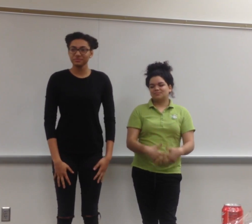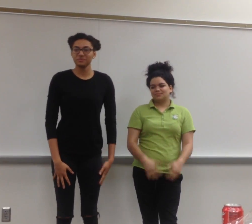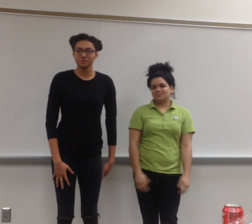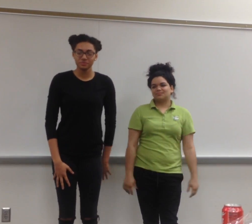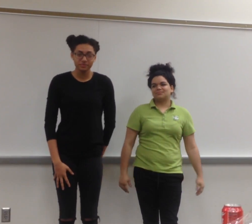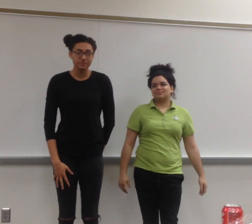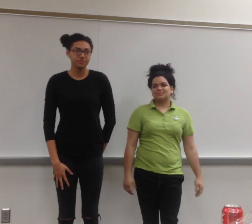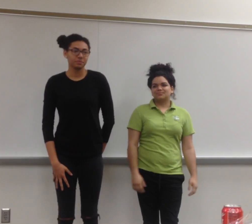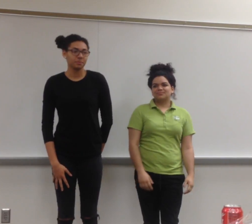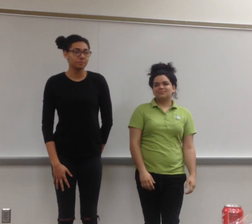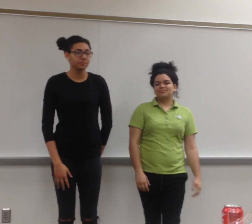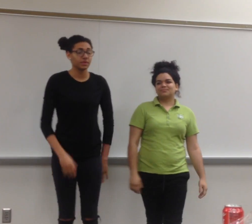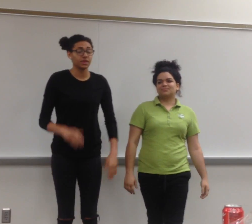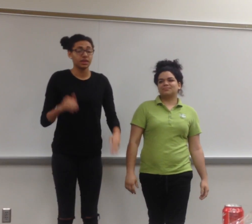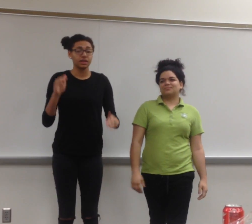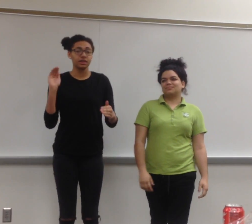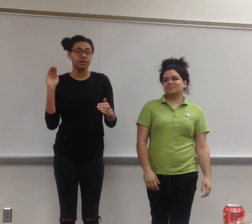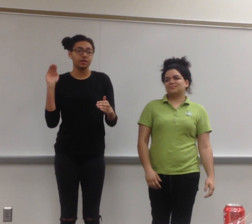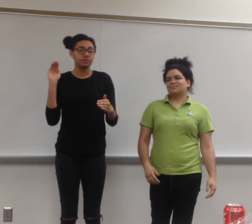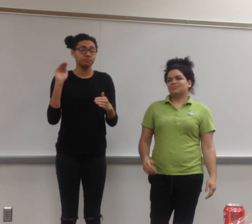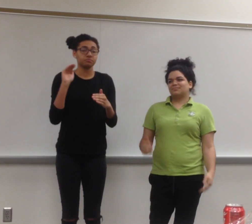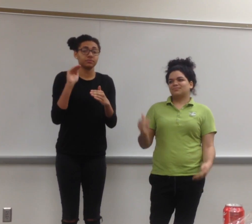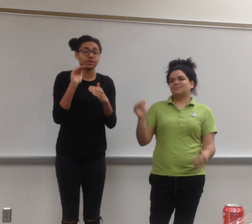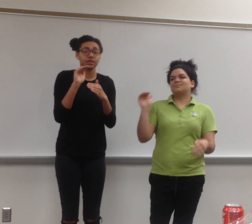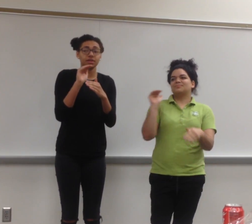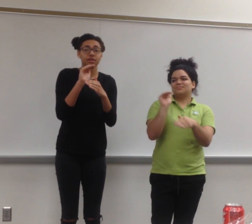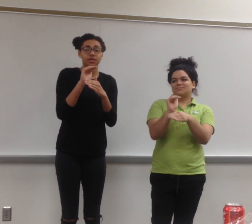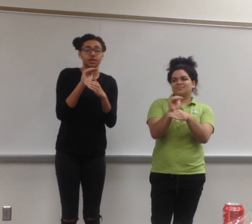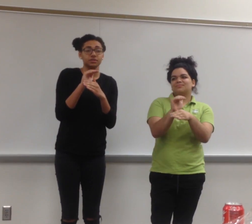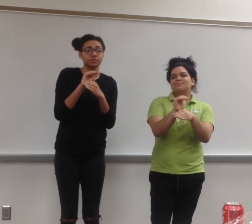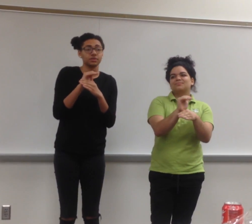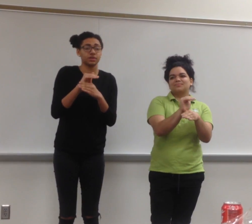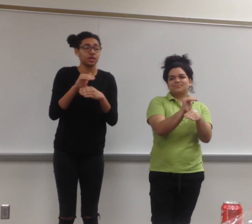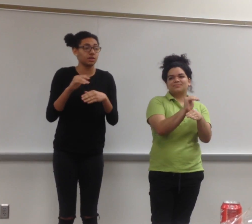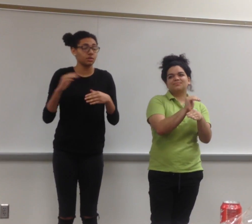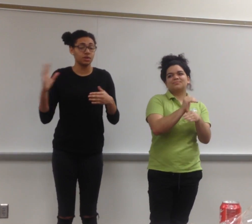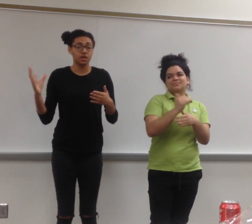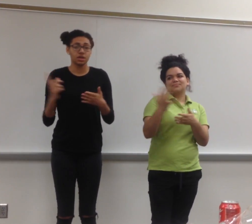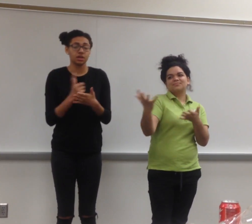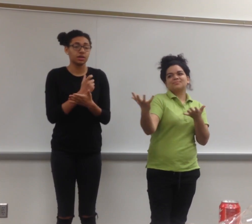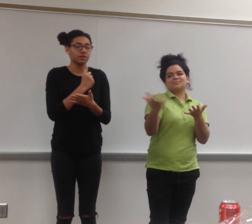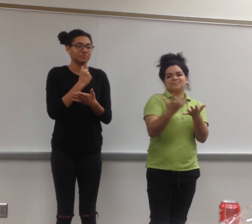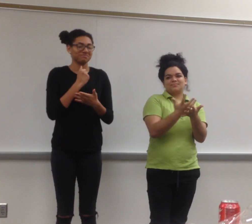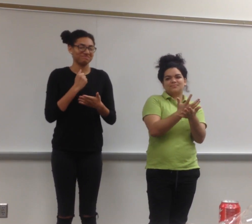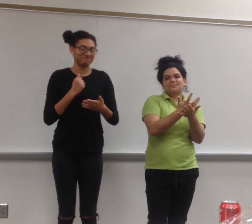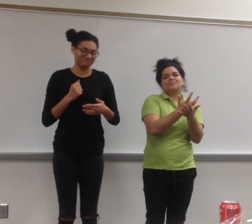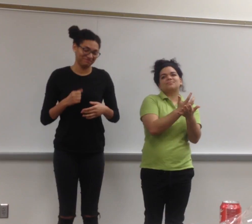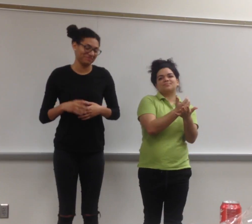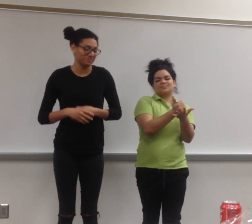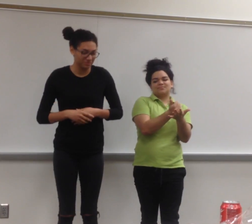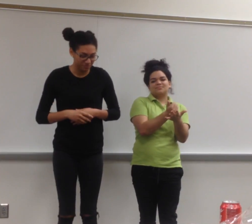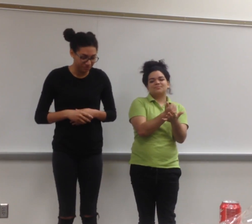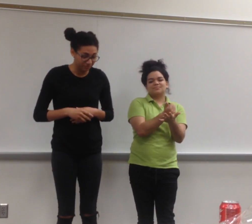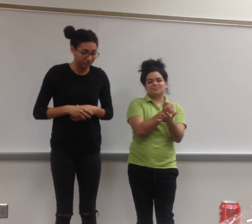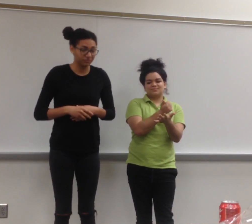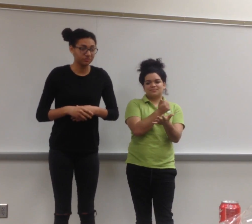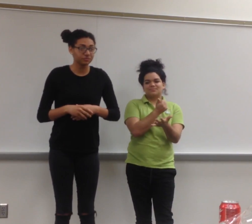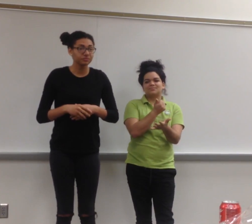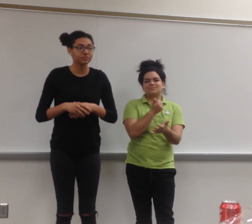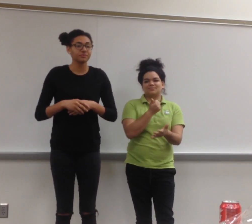know but what can't